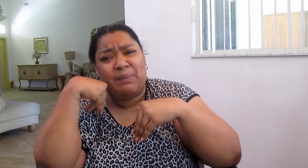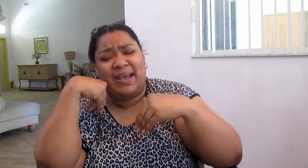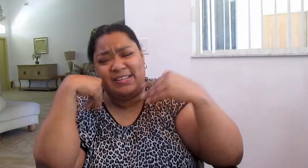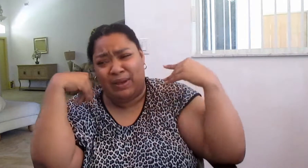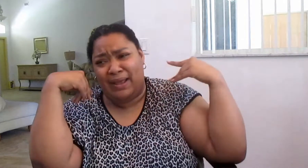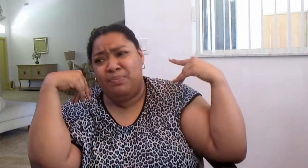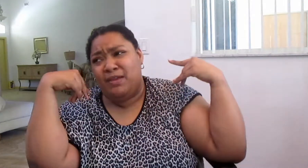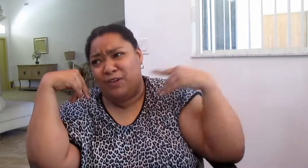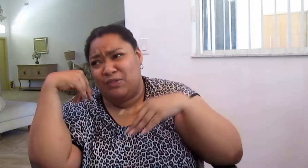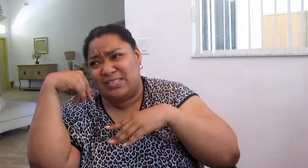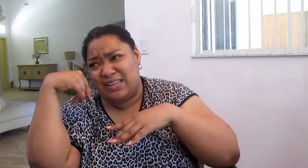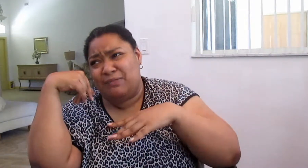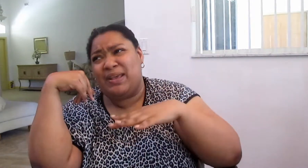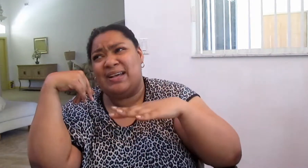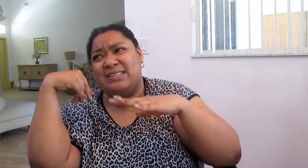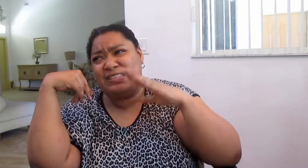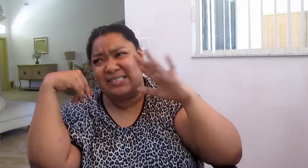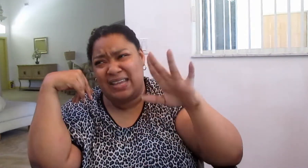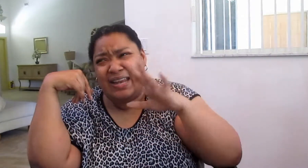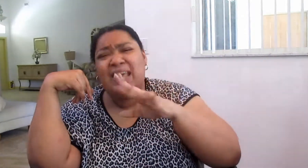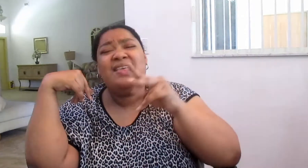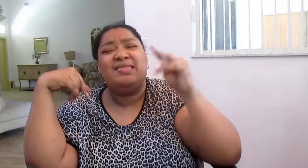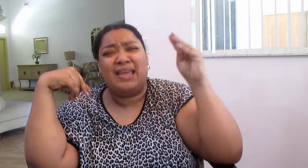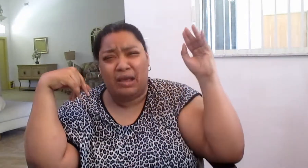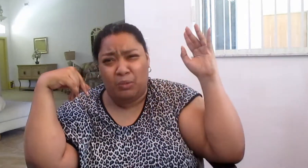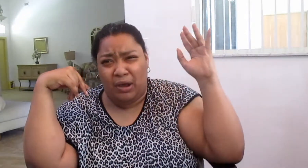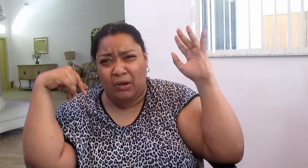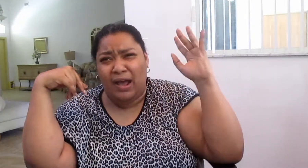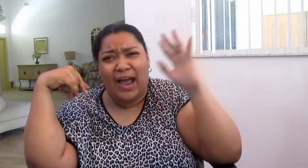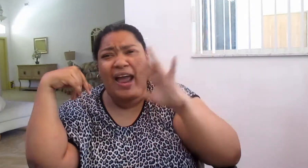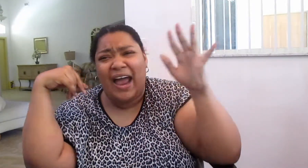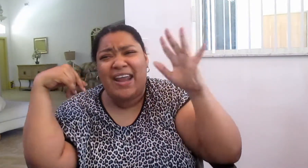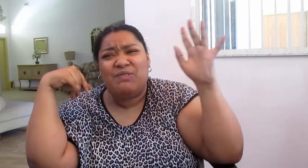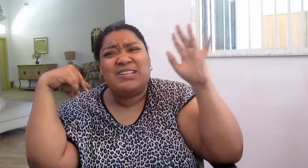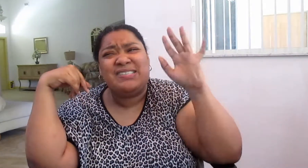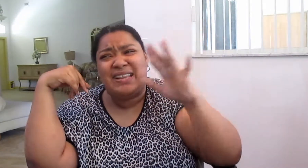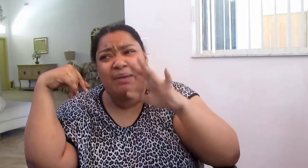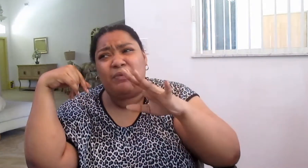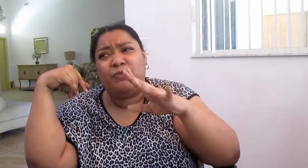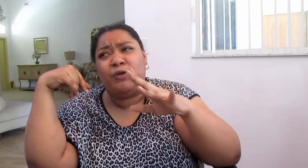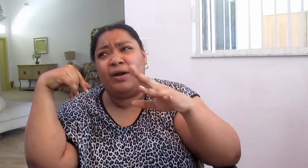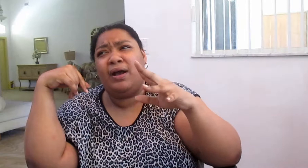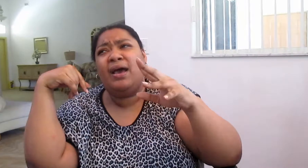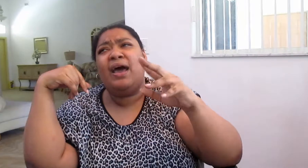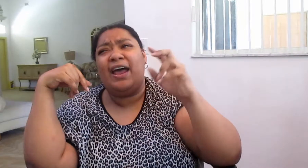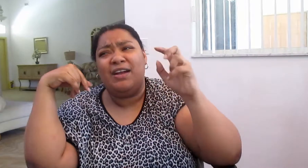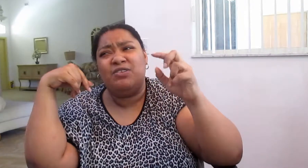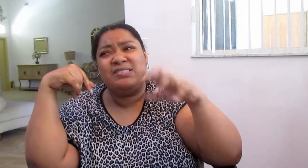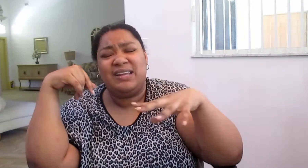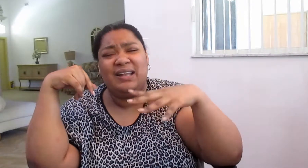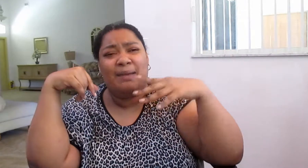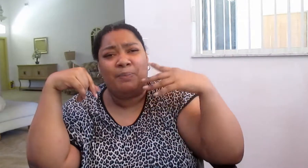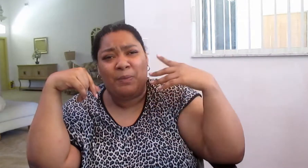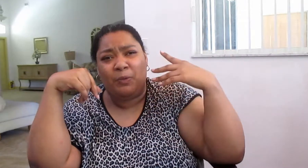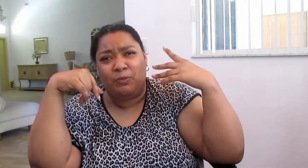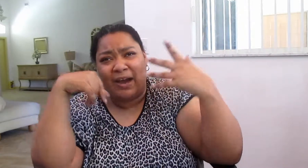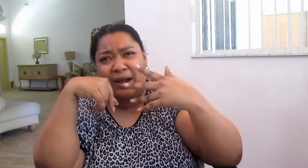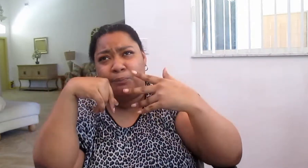up as my favorite scene, because it's a scene that, well, I, I never seen that before. I never seen, like, people ride up